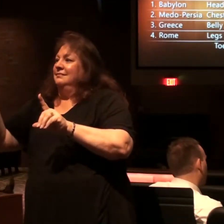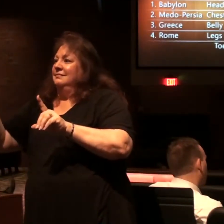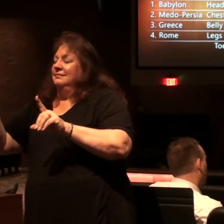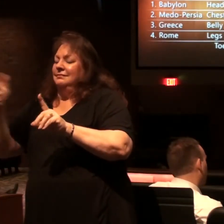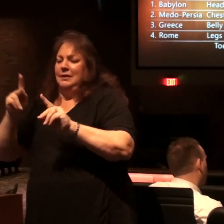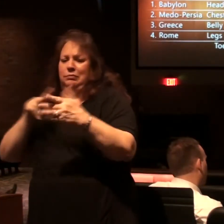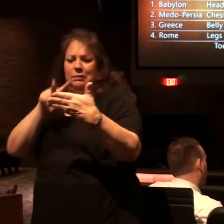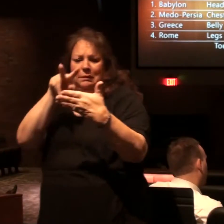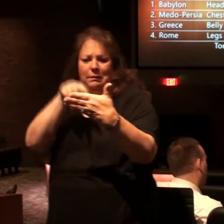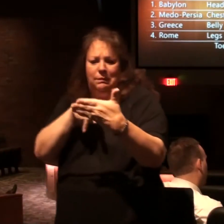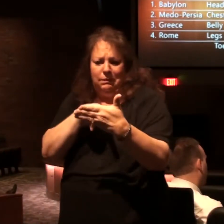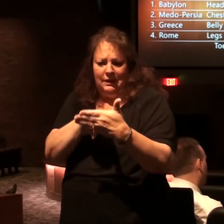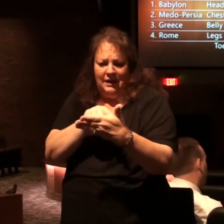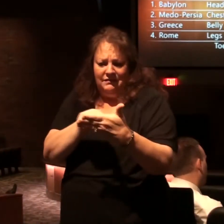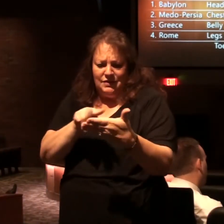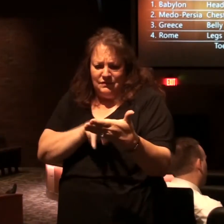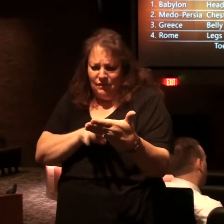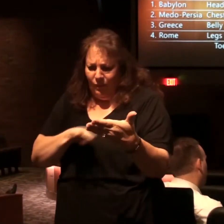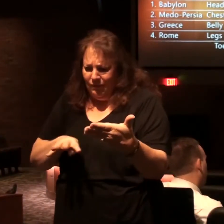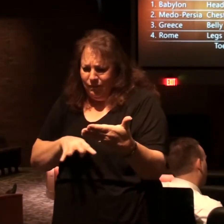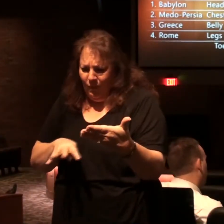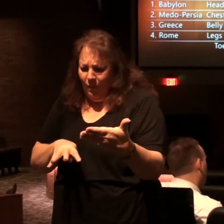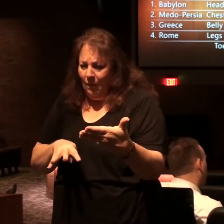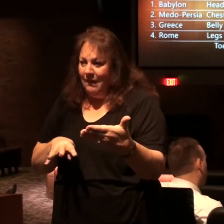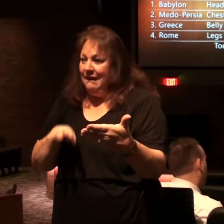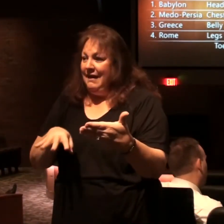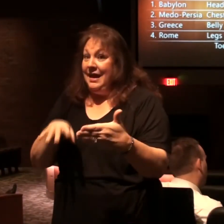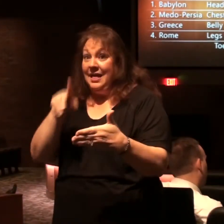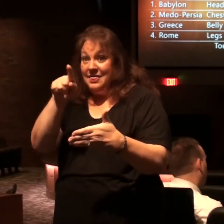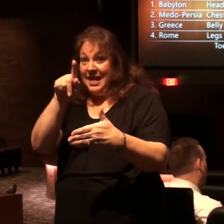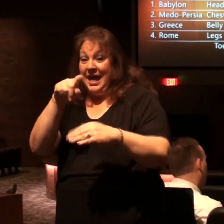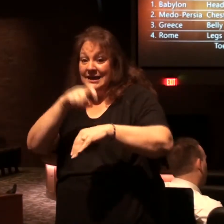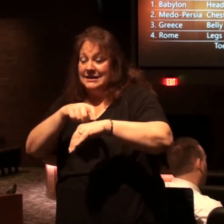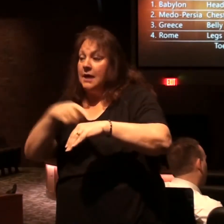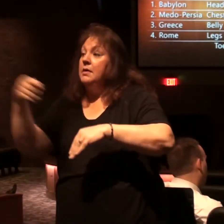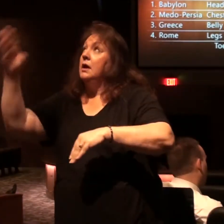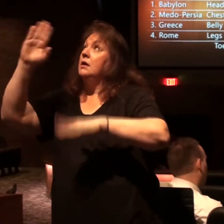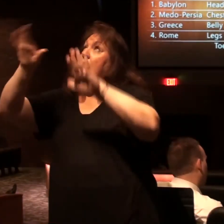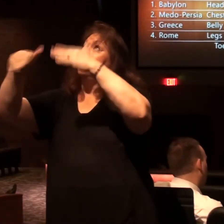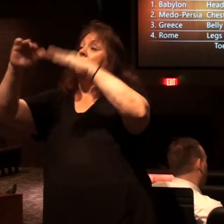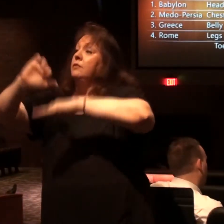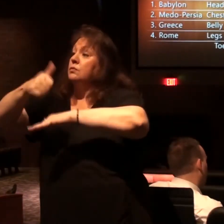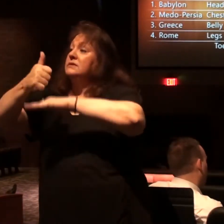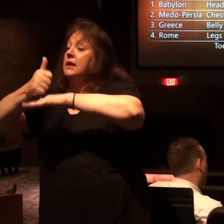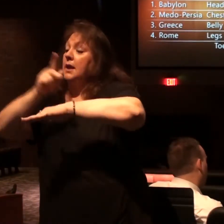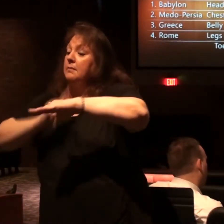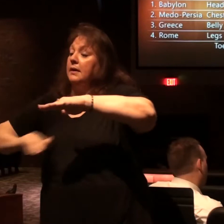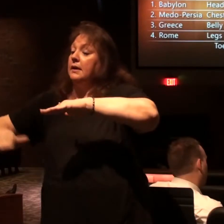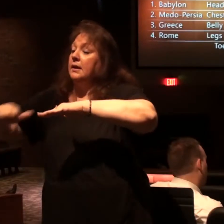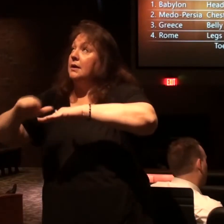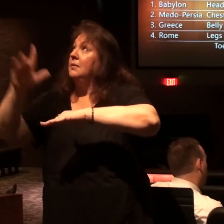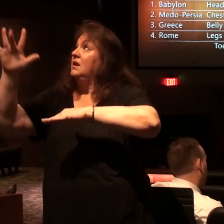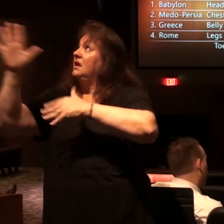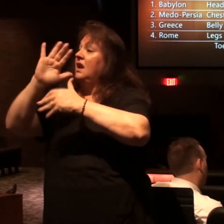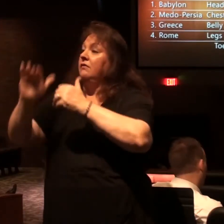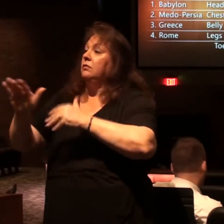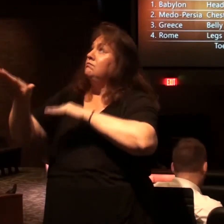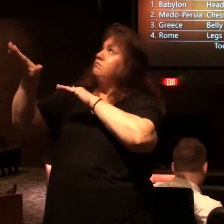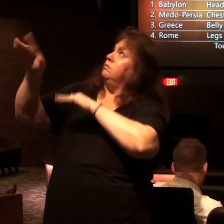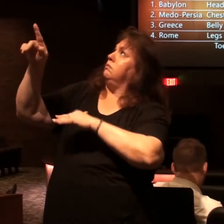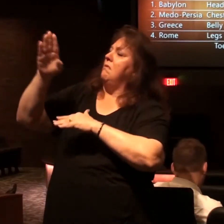and you come down to verse 44 and it says in the days of those kings the God of heaven will set up a kingdom which will never be destroyed